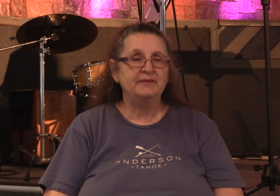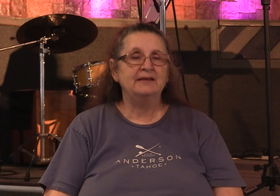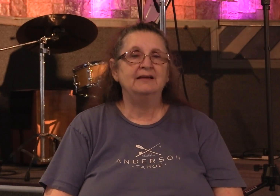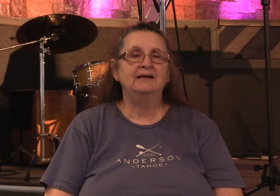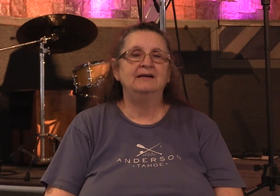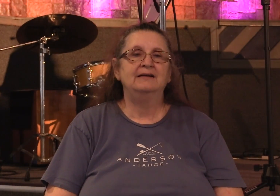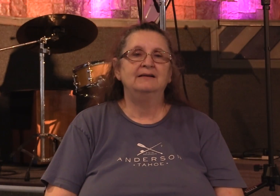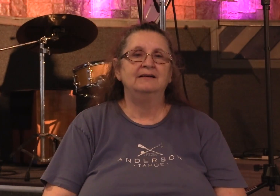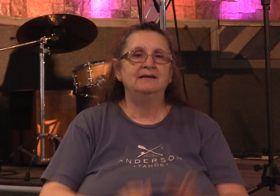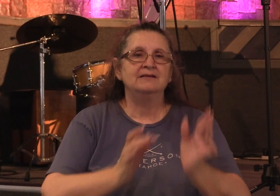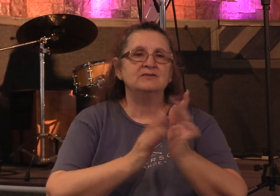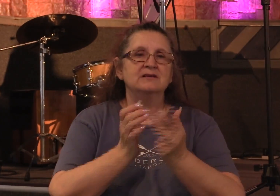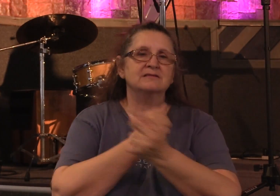Jesus loves his church.